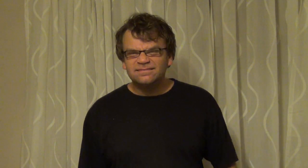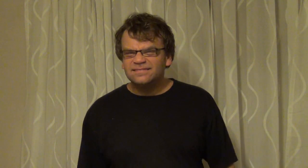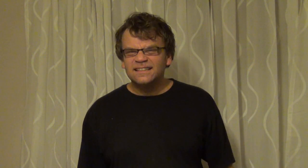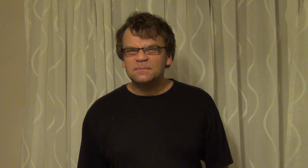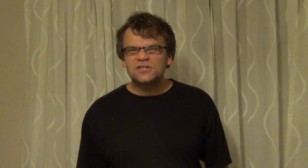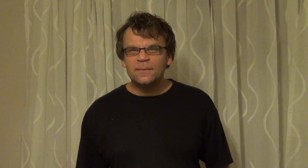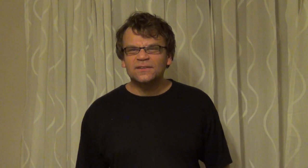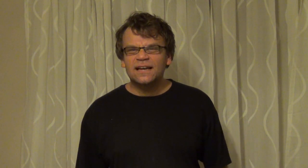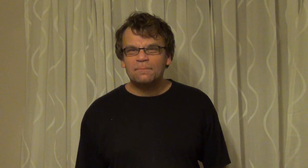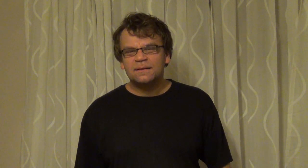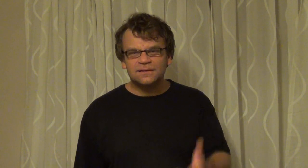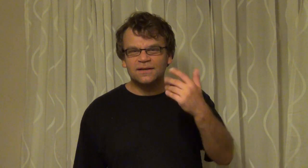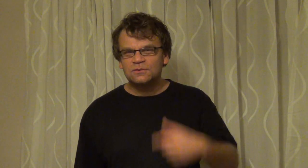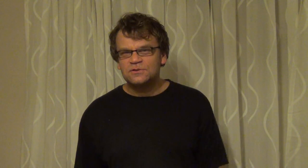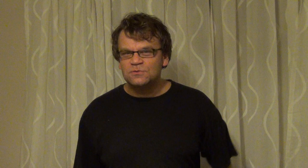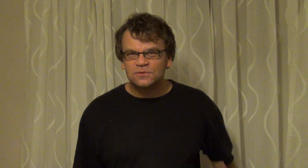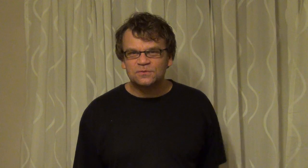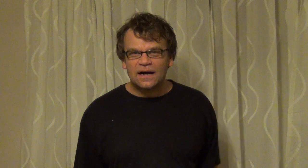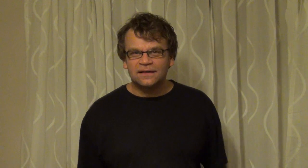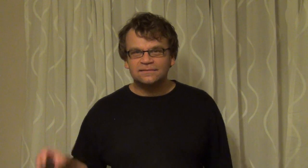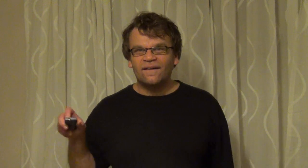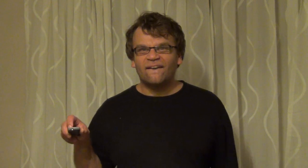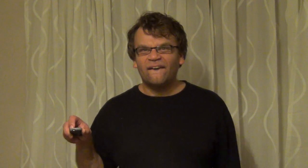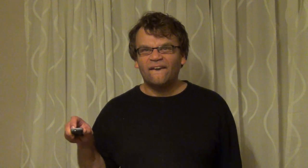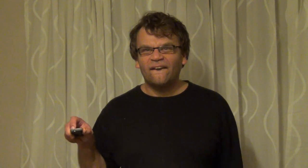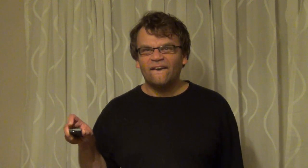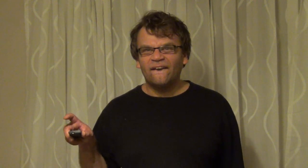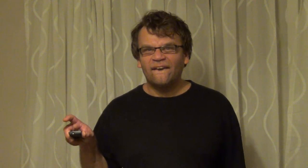bye they will shine in the clapping but they're not used to... fine … … … … …